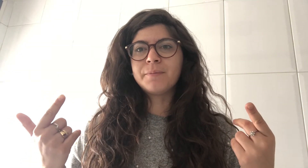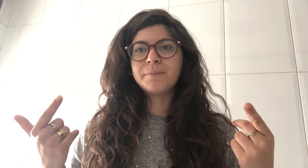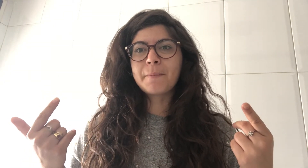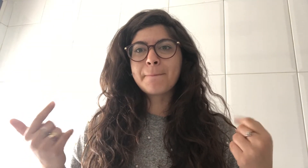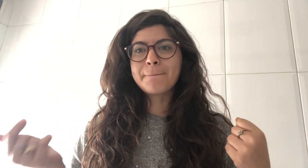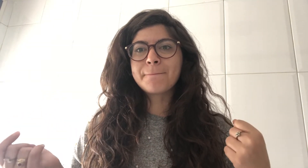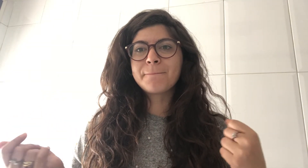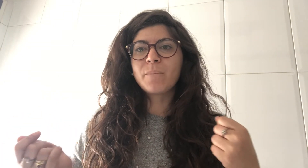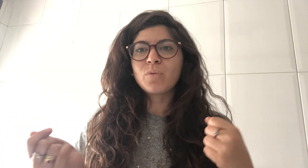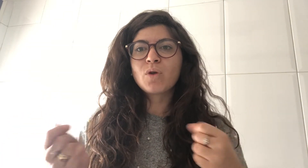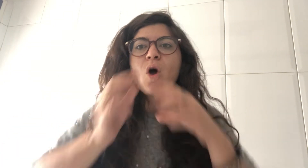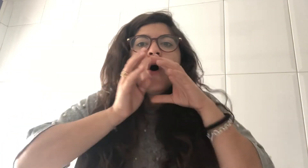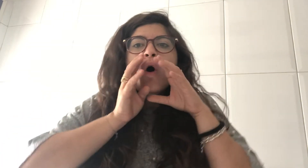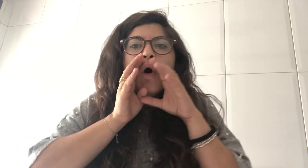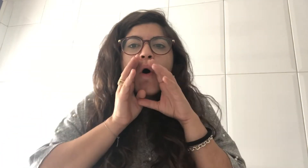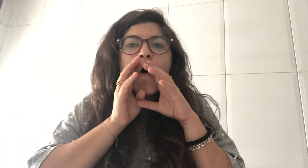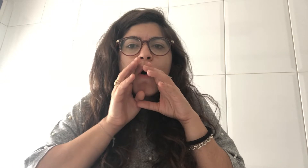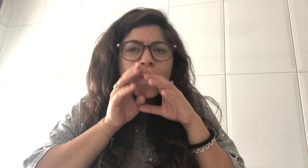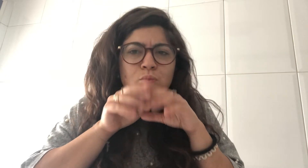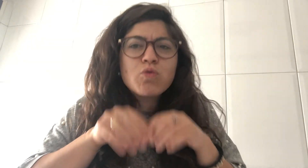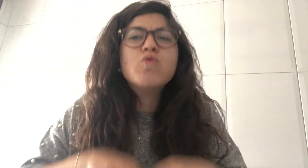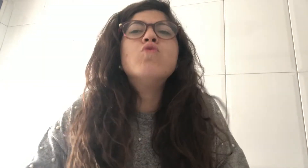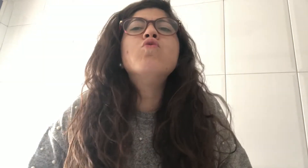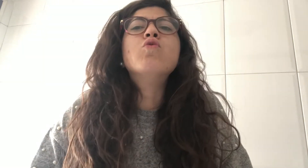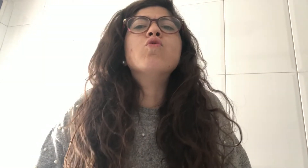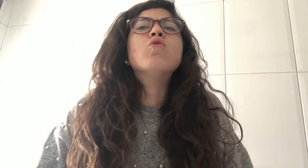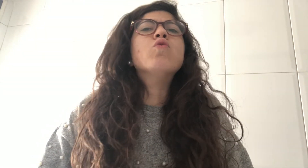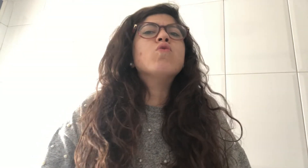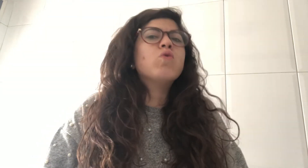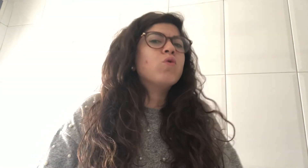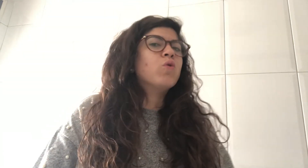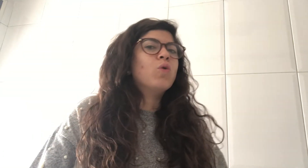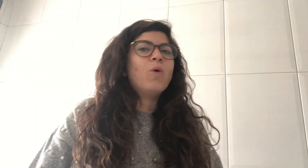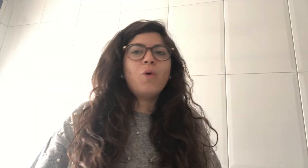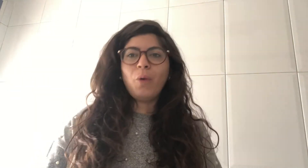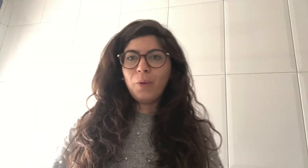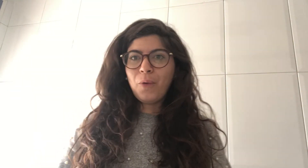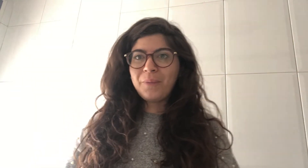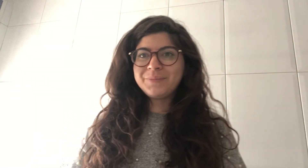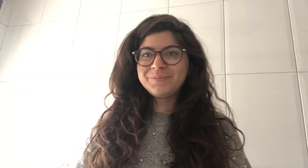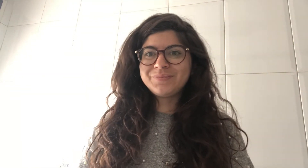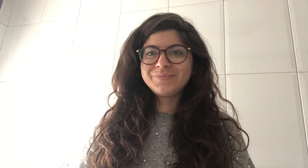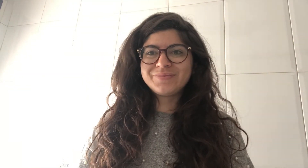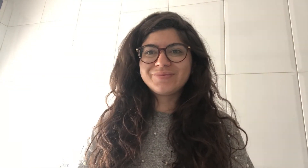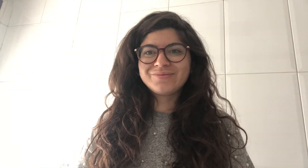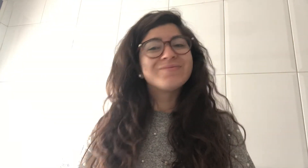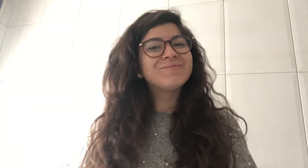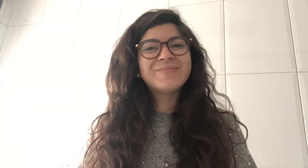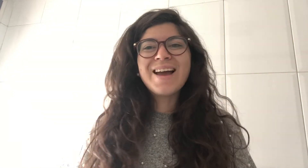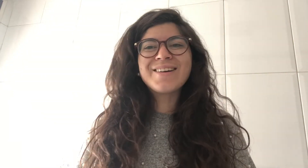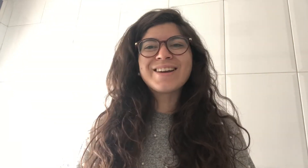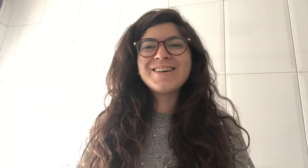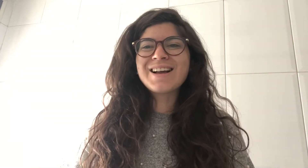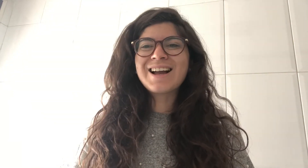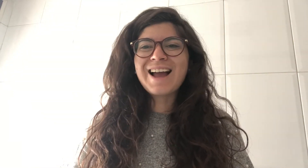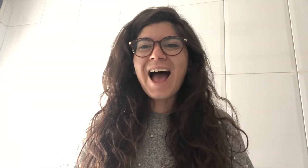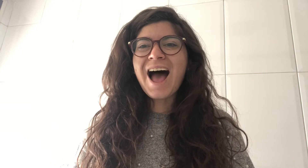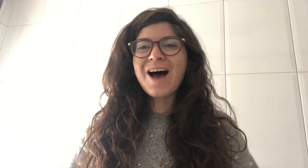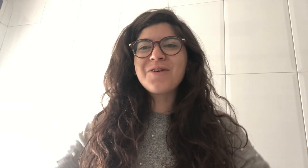very good cow